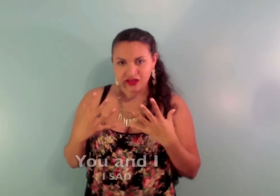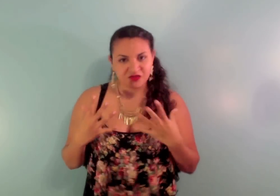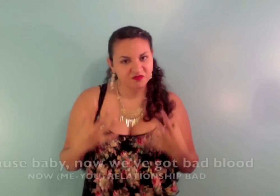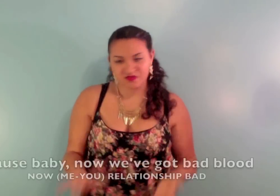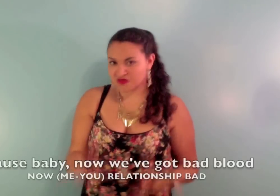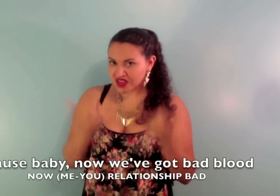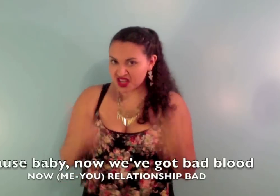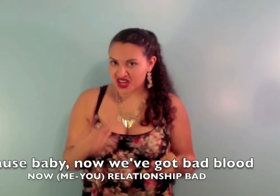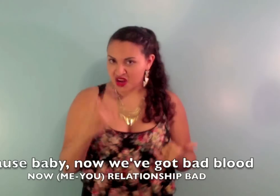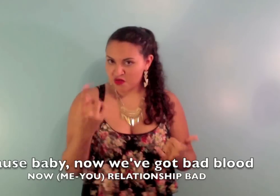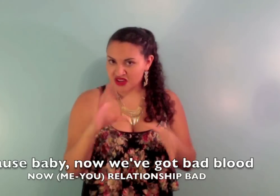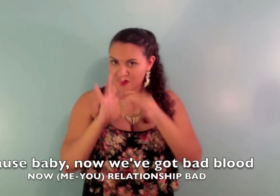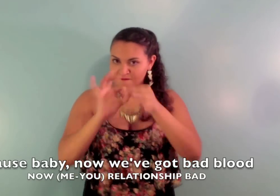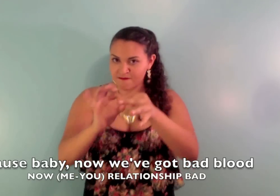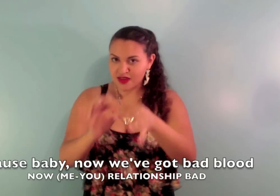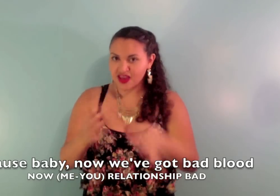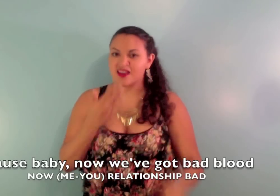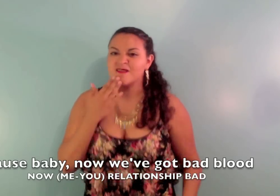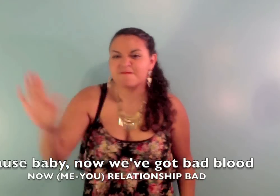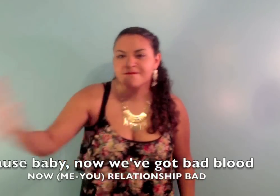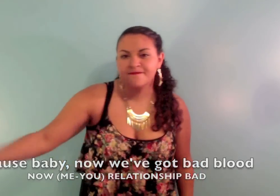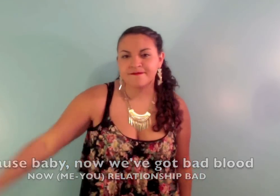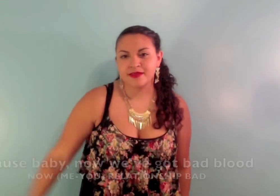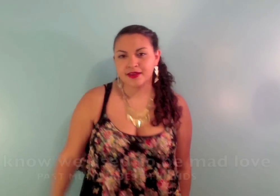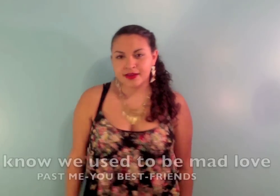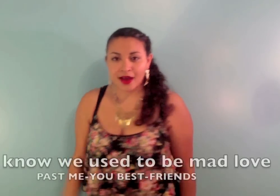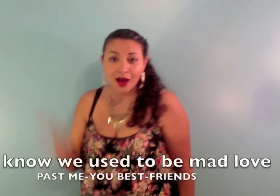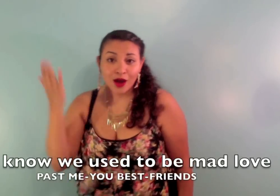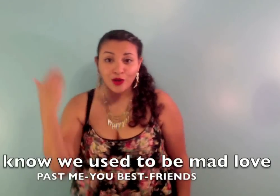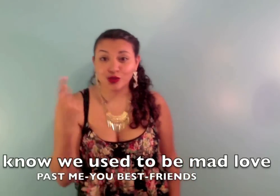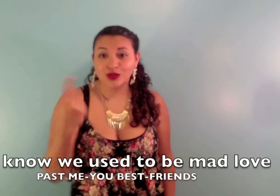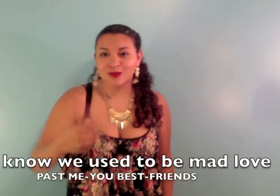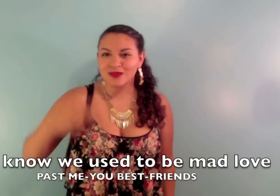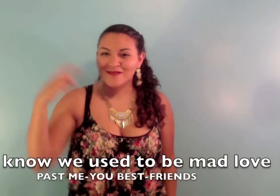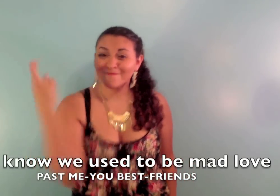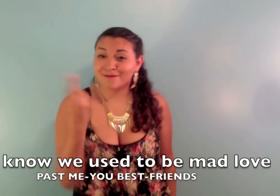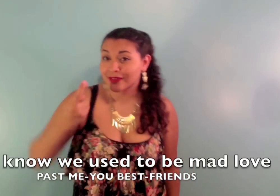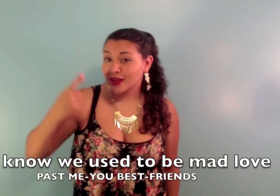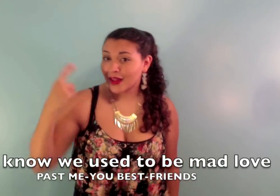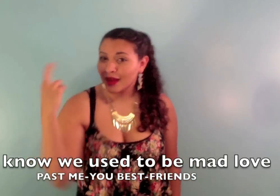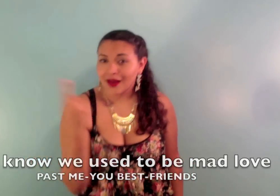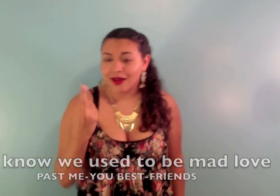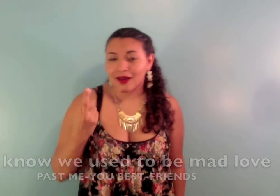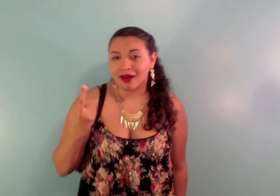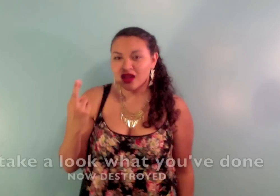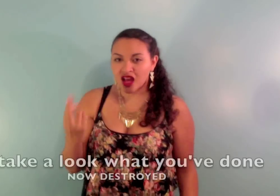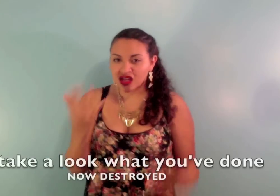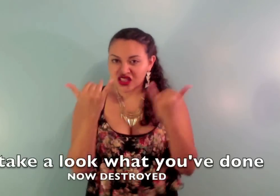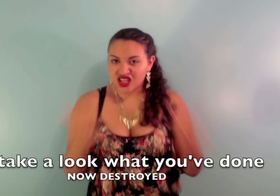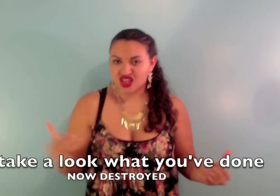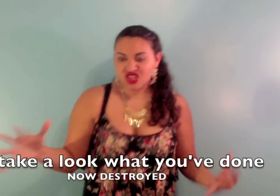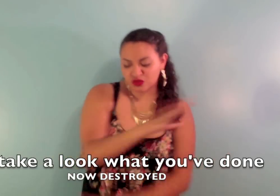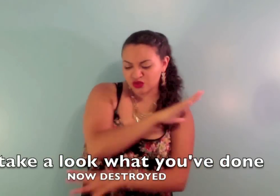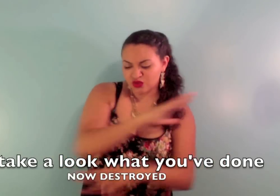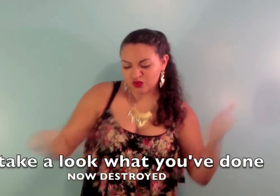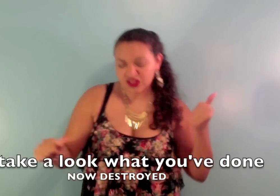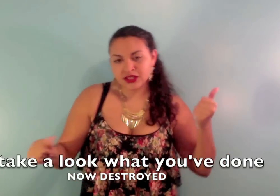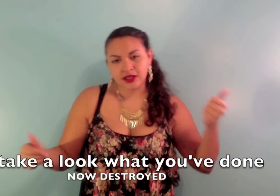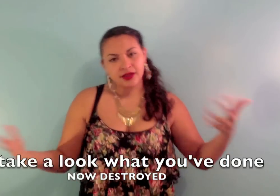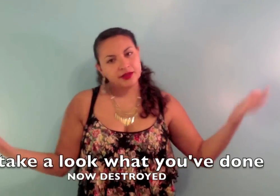Cause baby now we got bad blood, you know we used to be mad love So take a look what you've done,